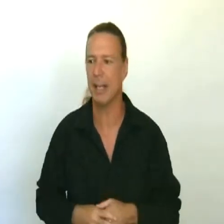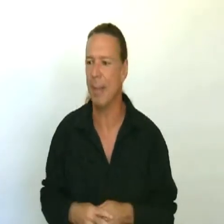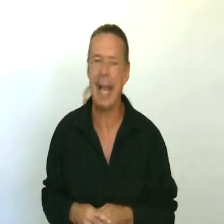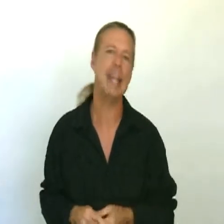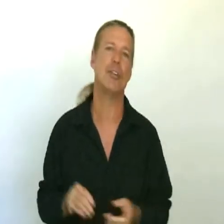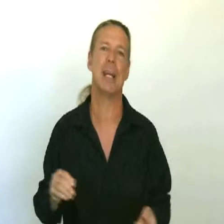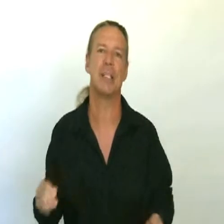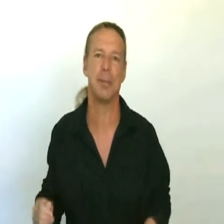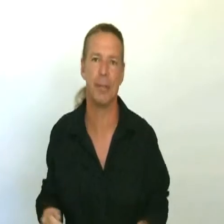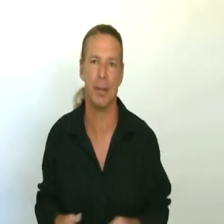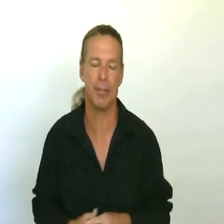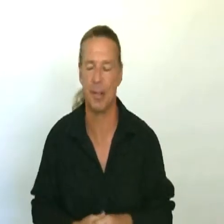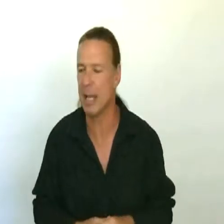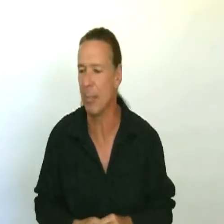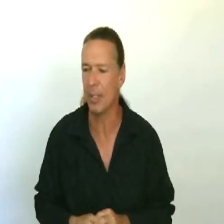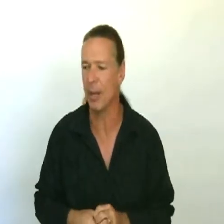Manhattan Transfer, for example, you know.